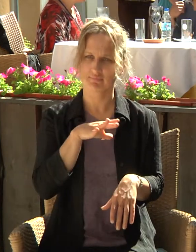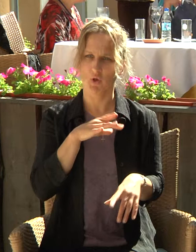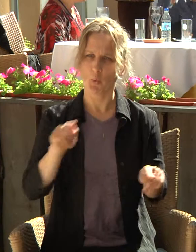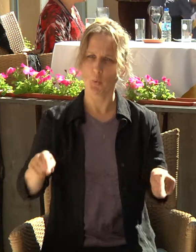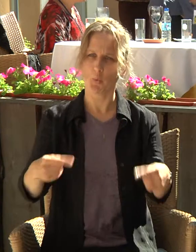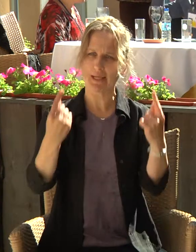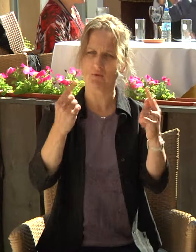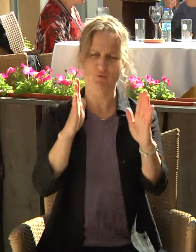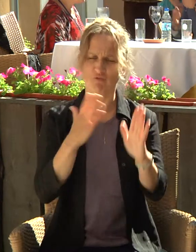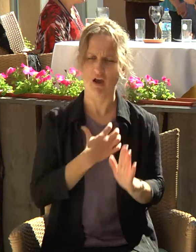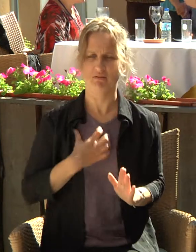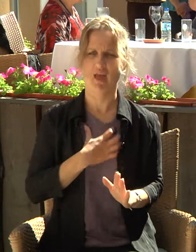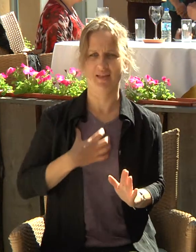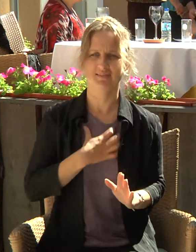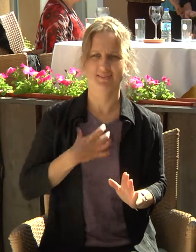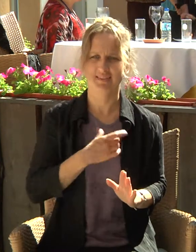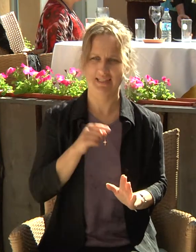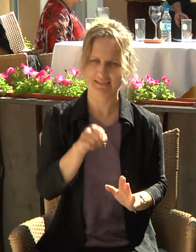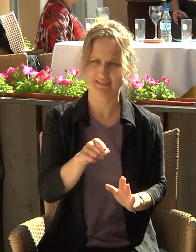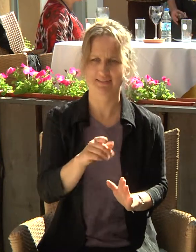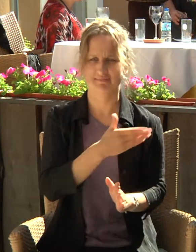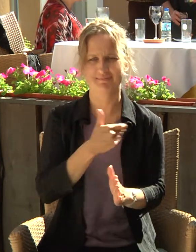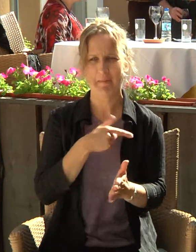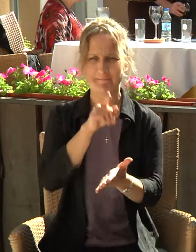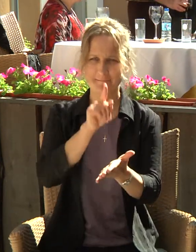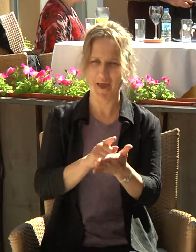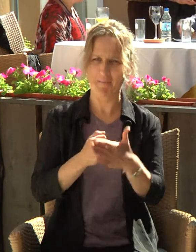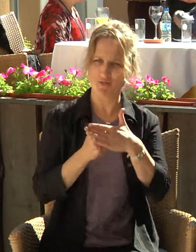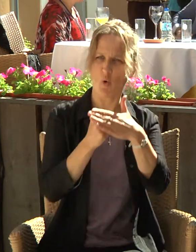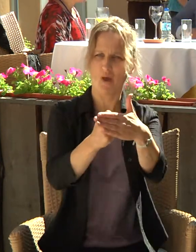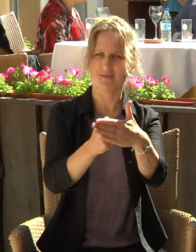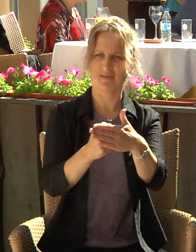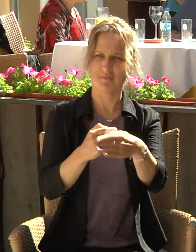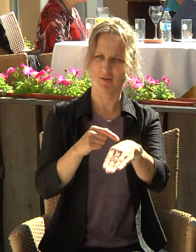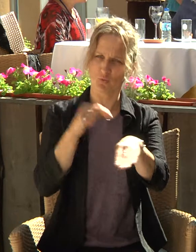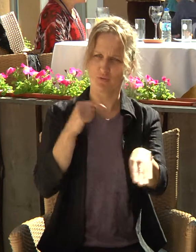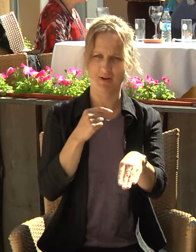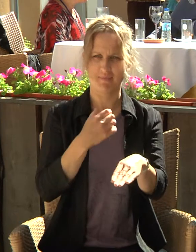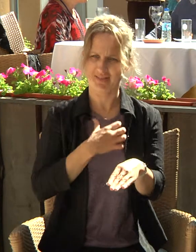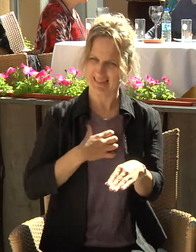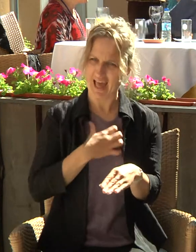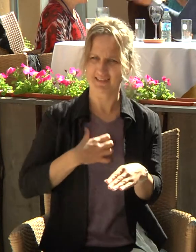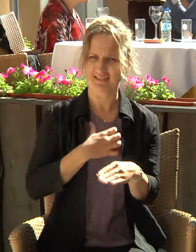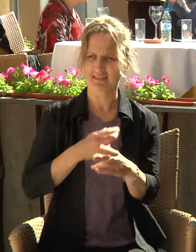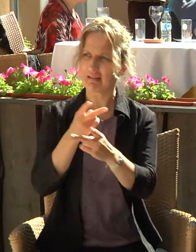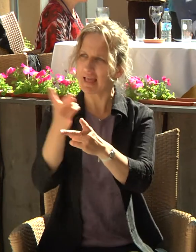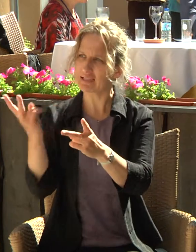very important and that we should support and prioritise above some of our other plans.